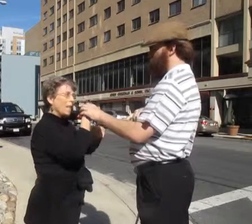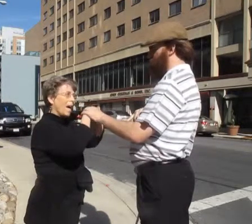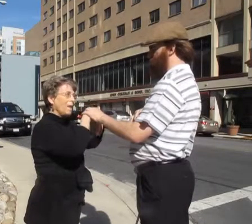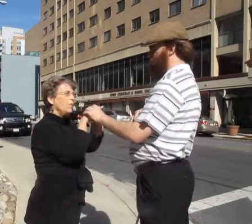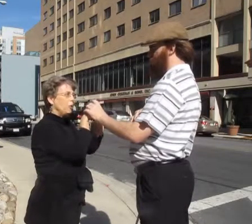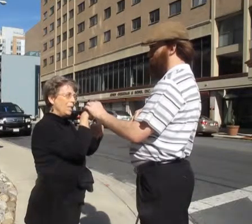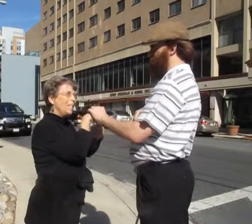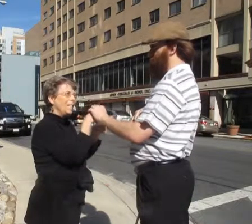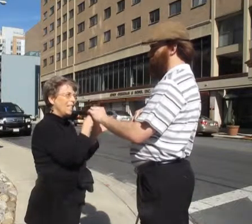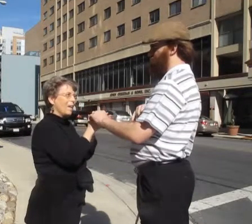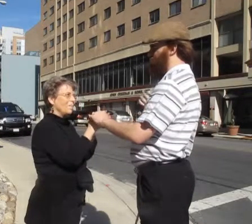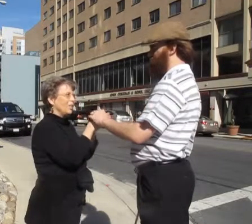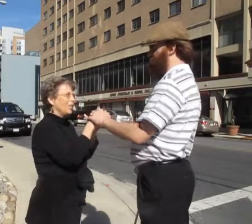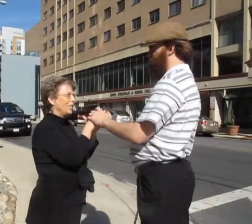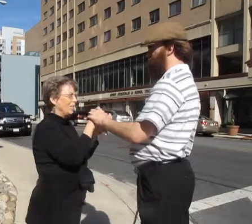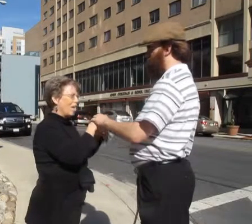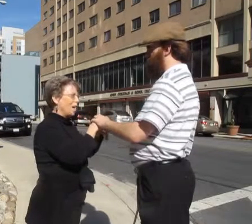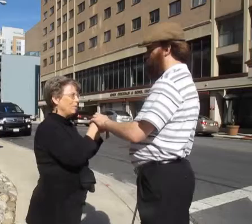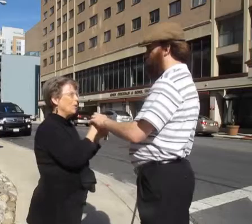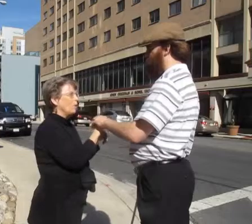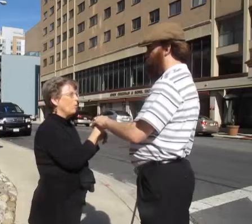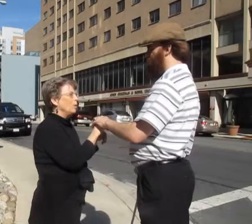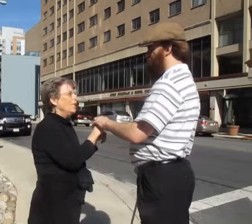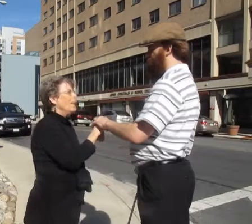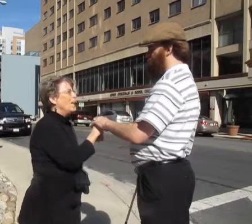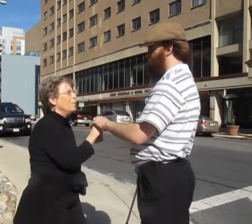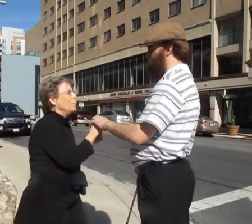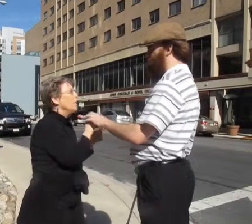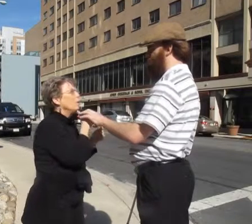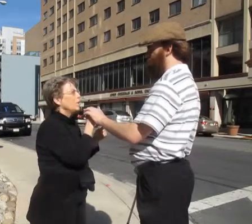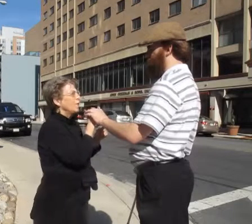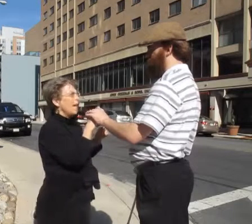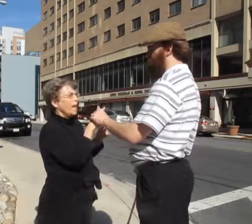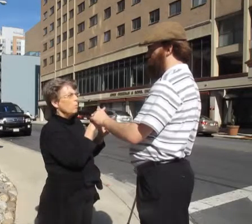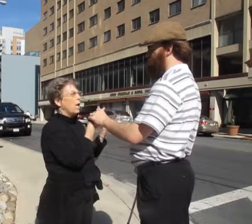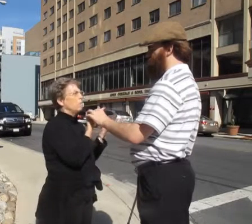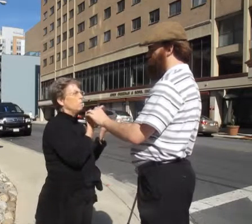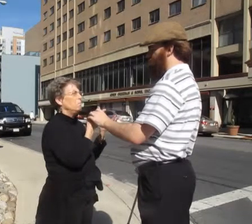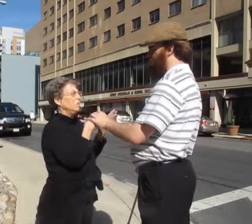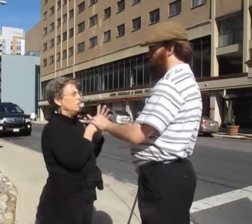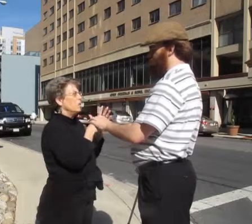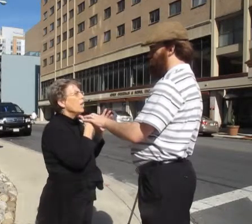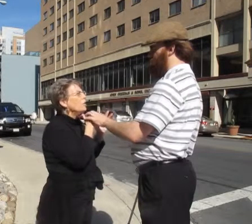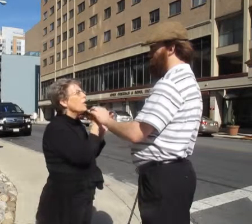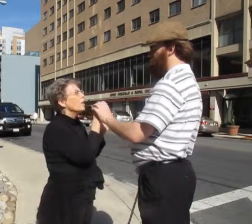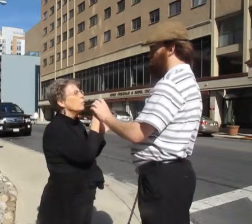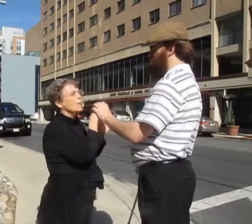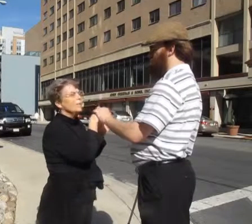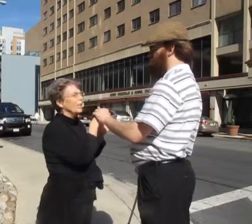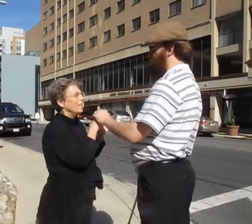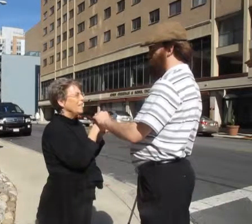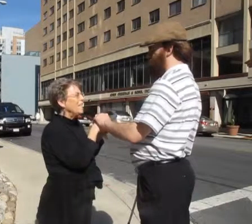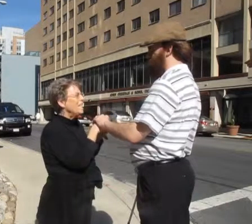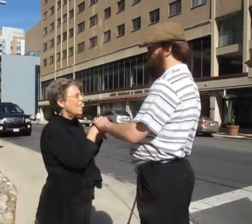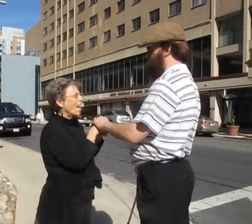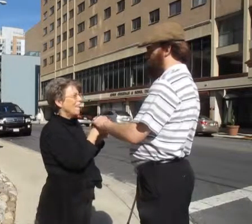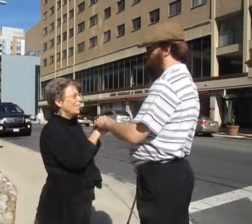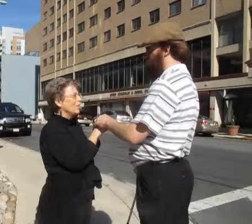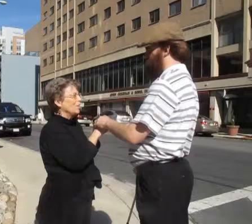time, you needed that much time, so we don't say, well, you're not always going to need that, so